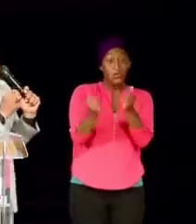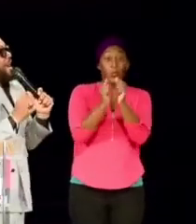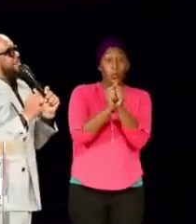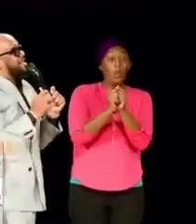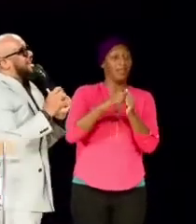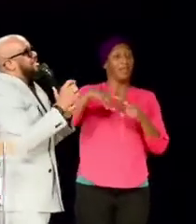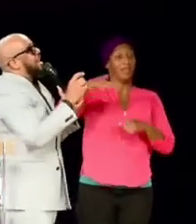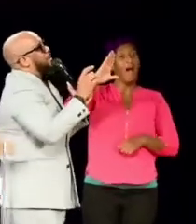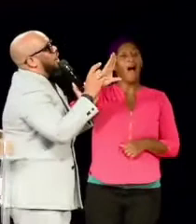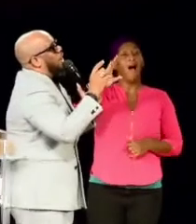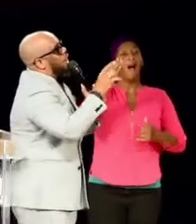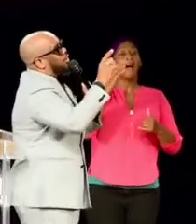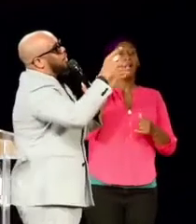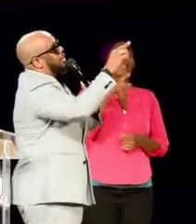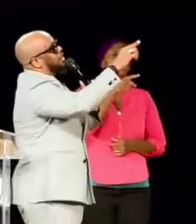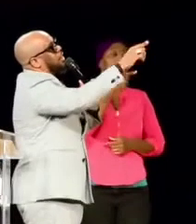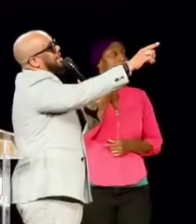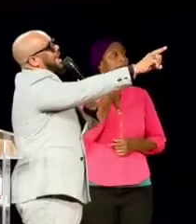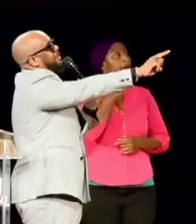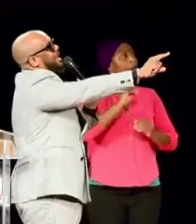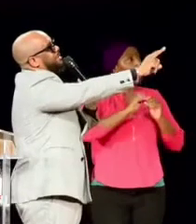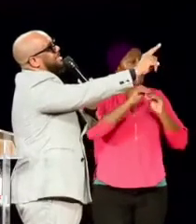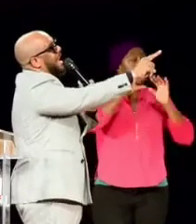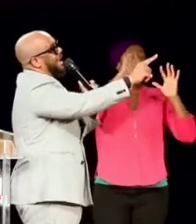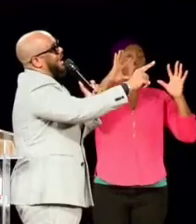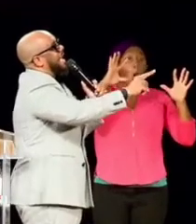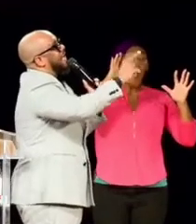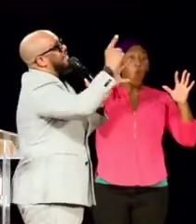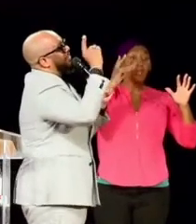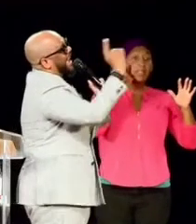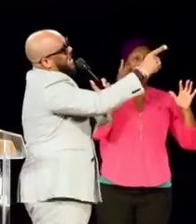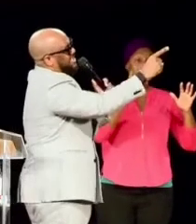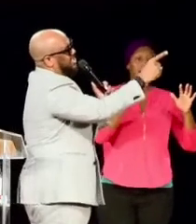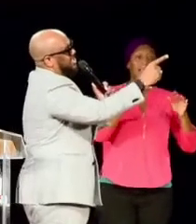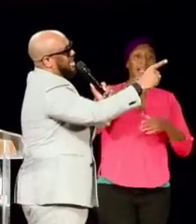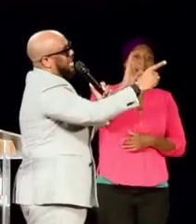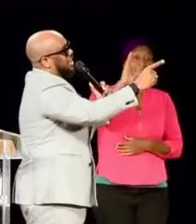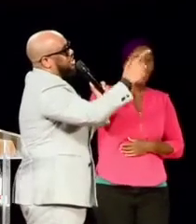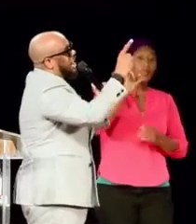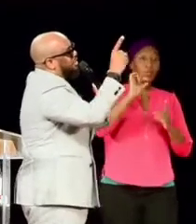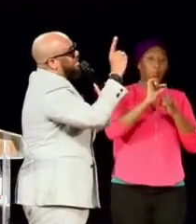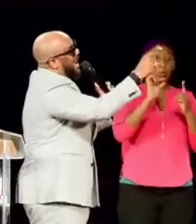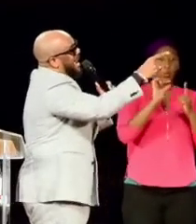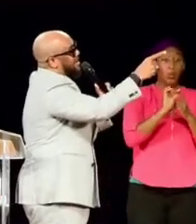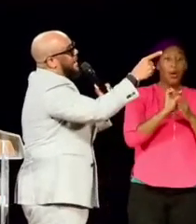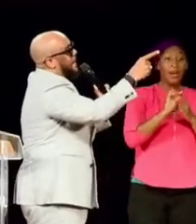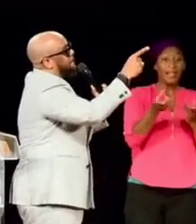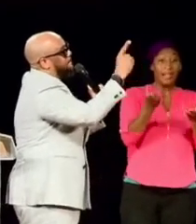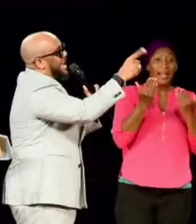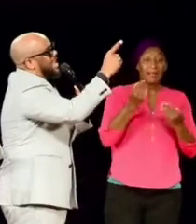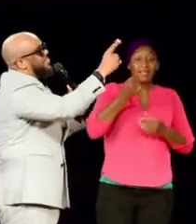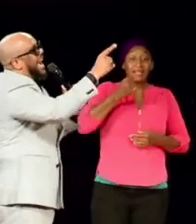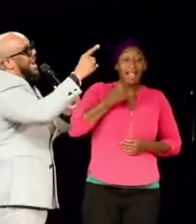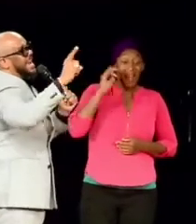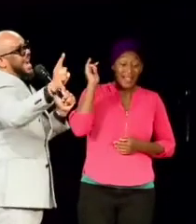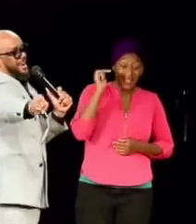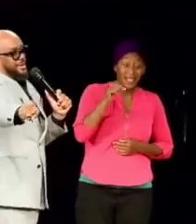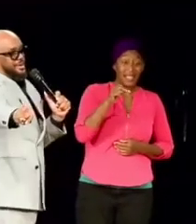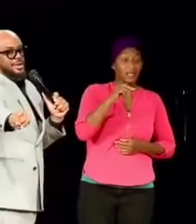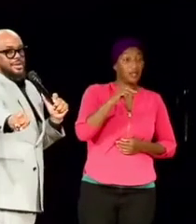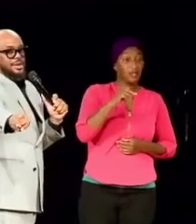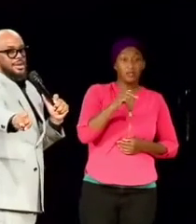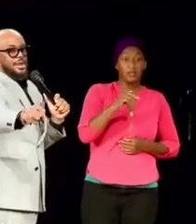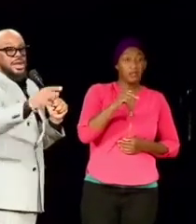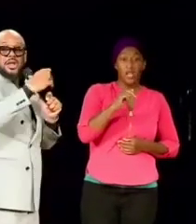and the Bible says, Behold, the word of the Lord came to him, saying, This shall not be thine